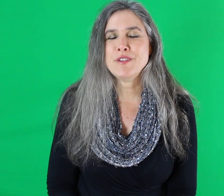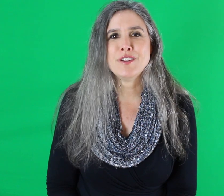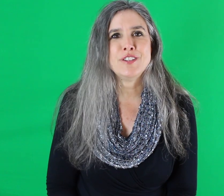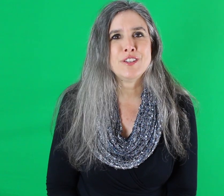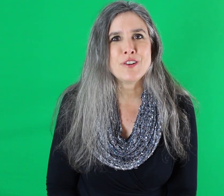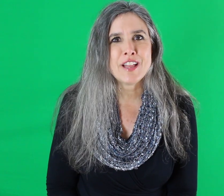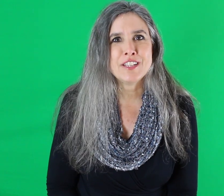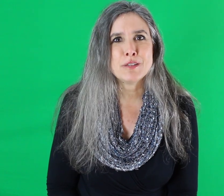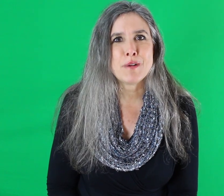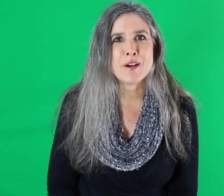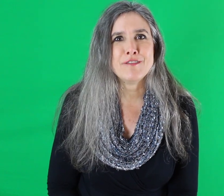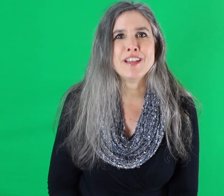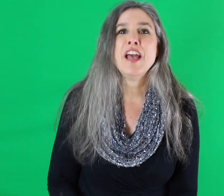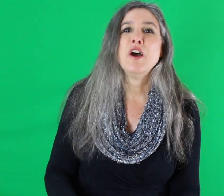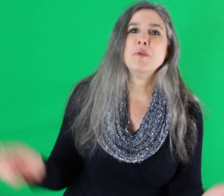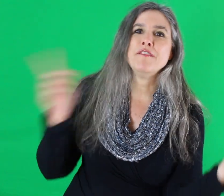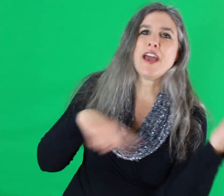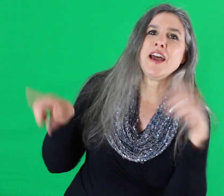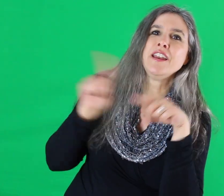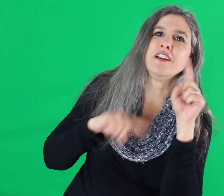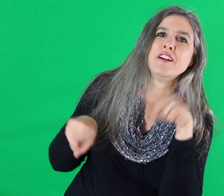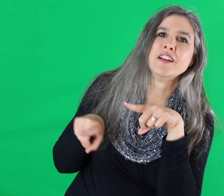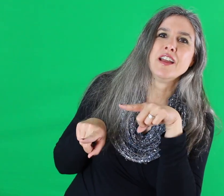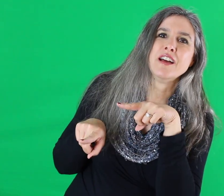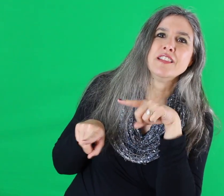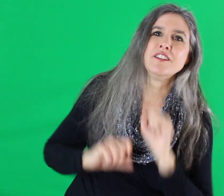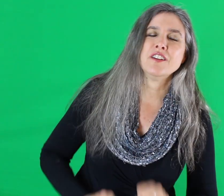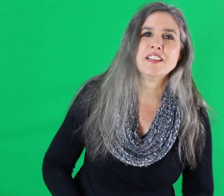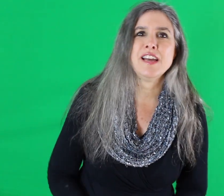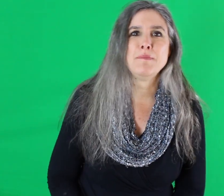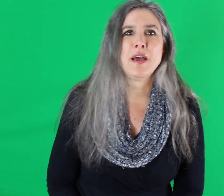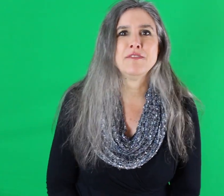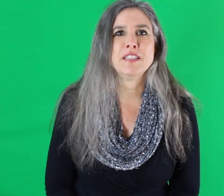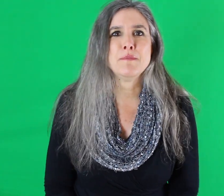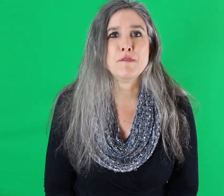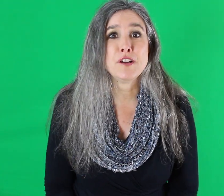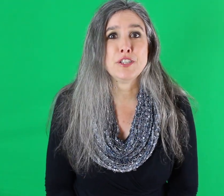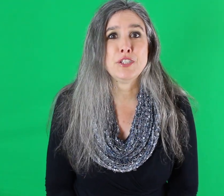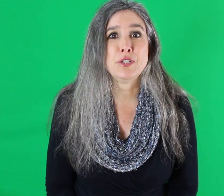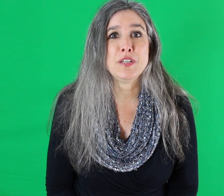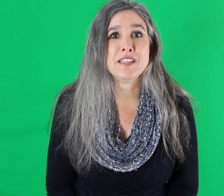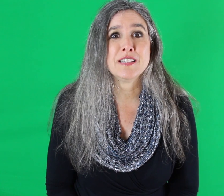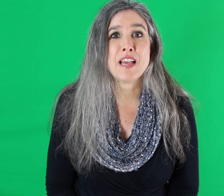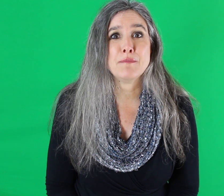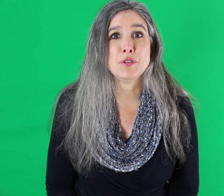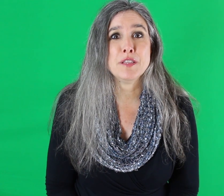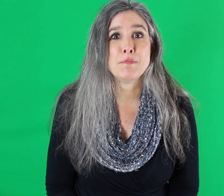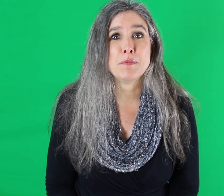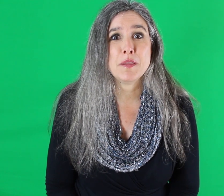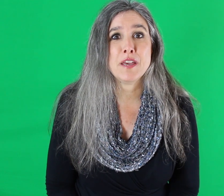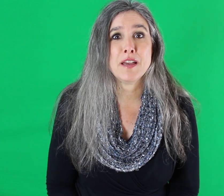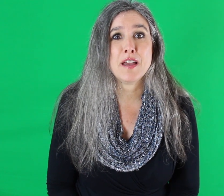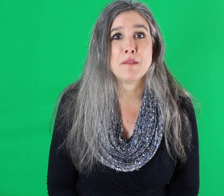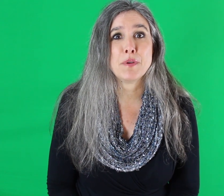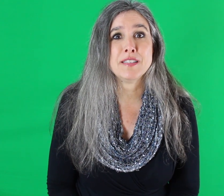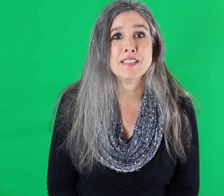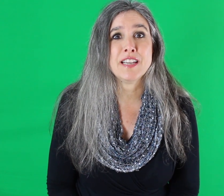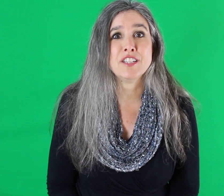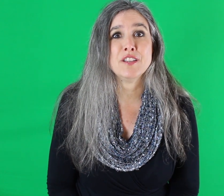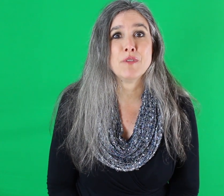we are so glad you're part of it. We've added on a little clip of some of our students during the presentation, the